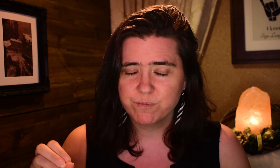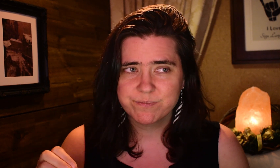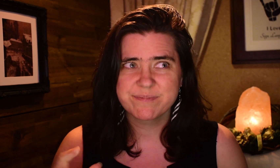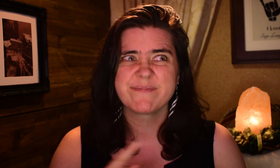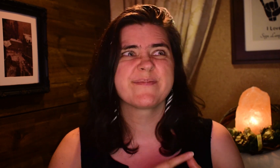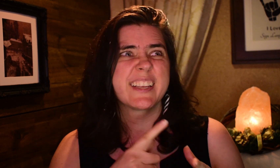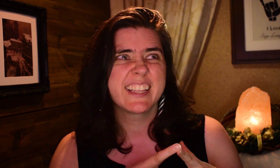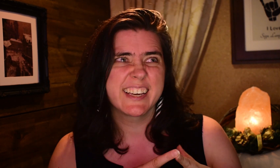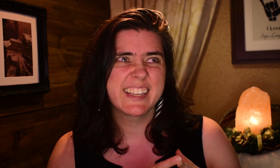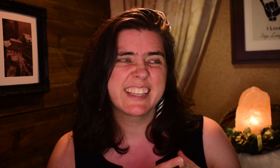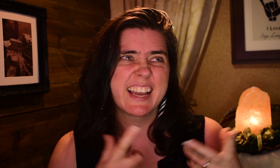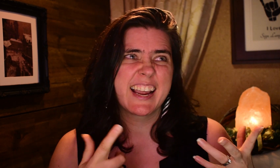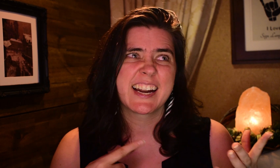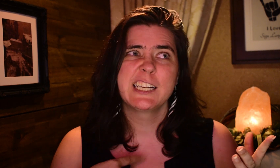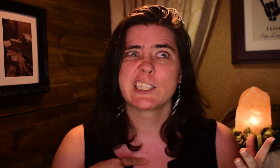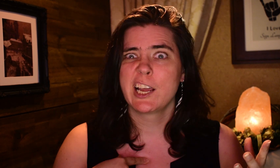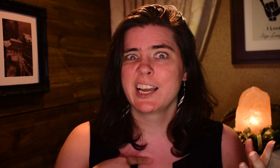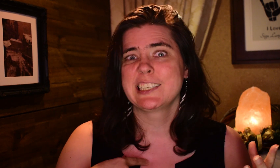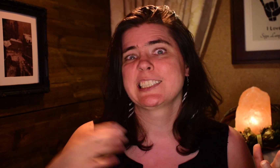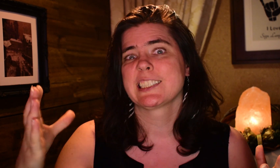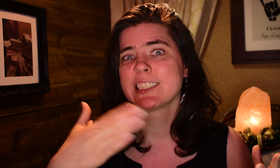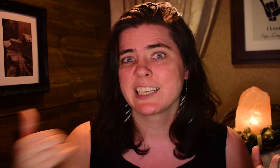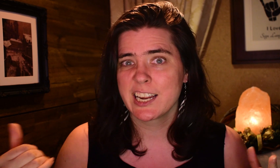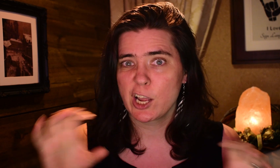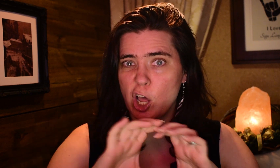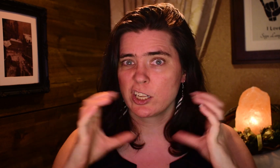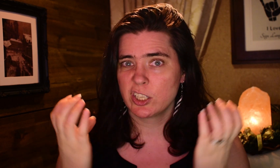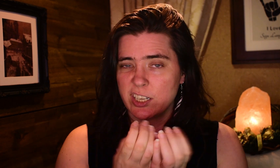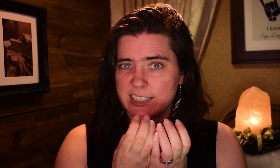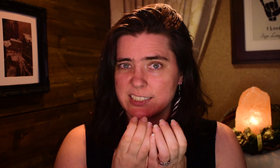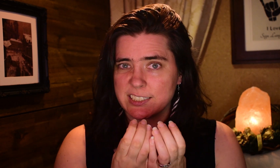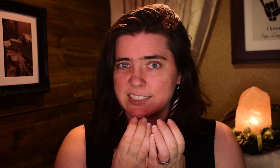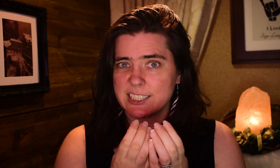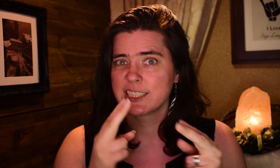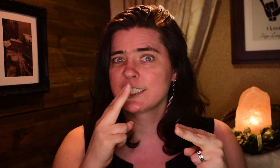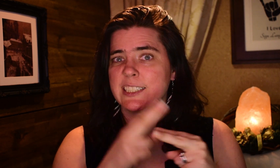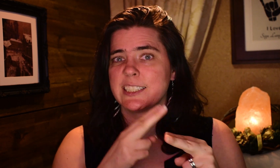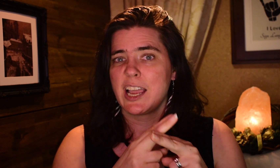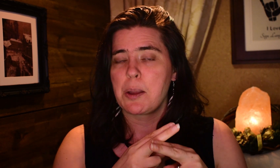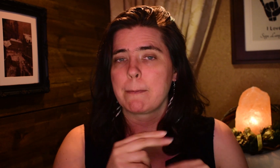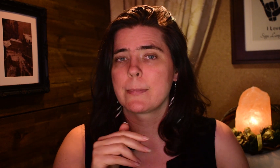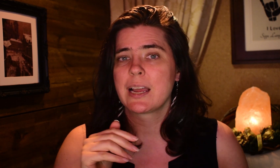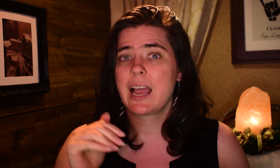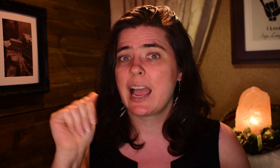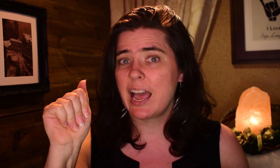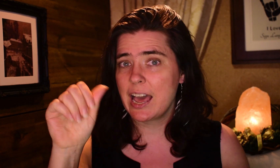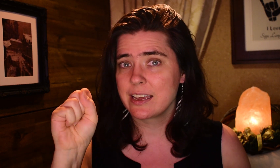And then, I took a class named